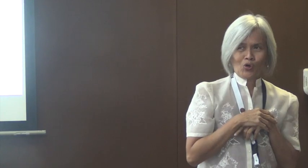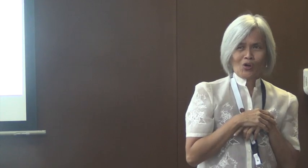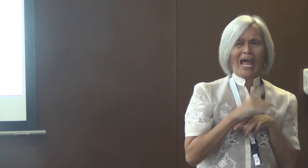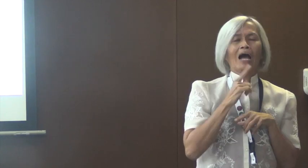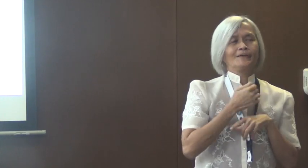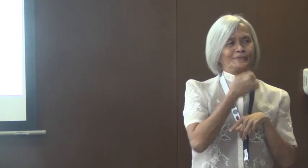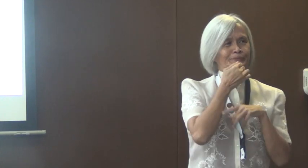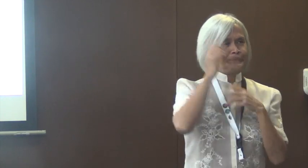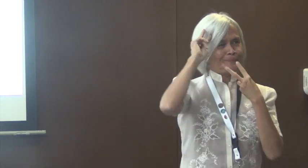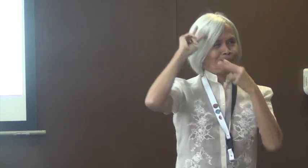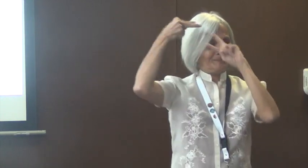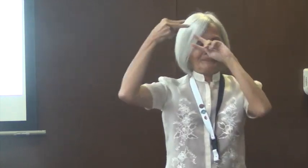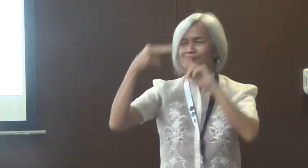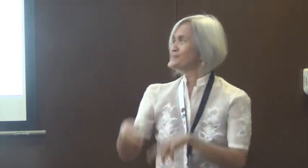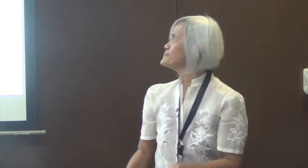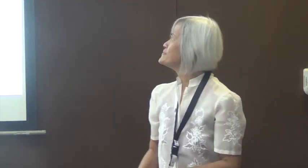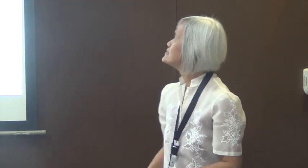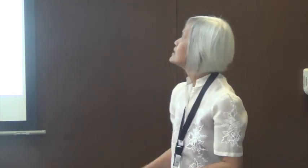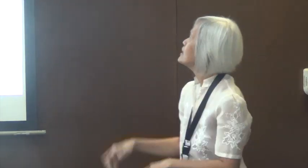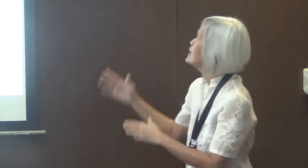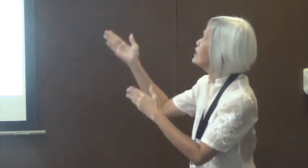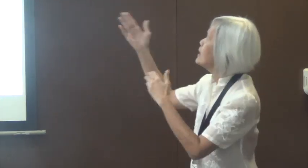No, FSL is not spoken Filipino.